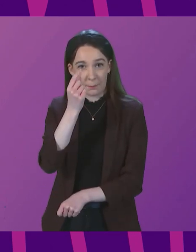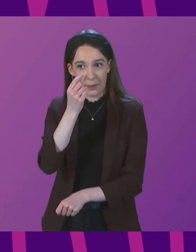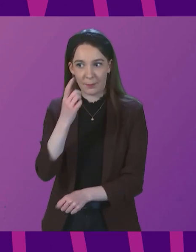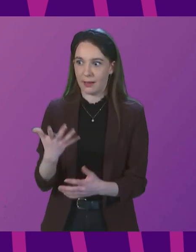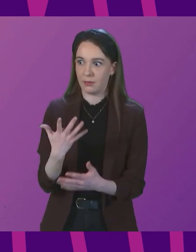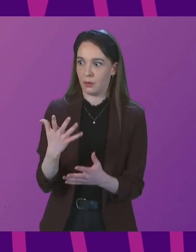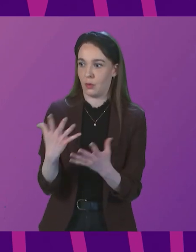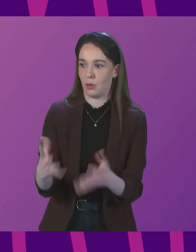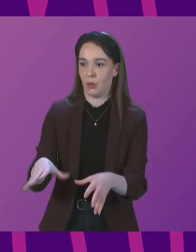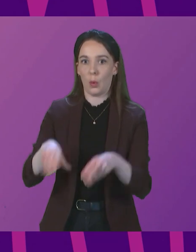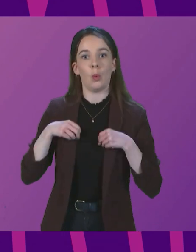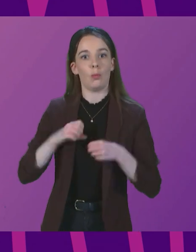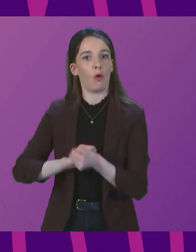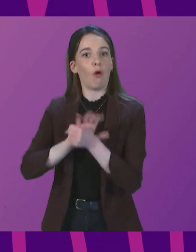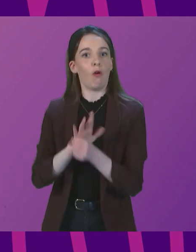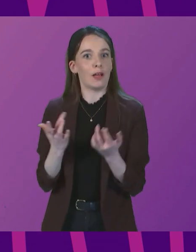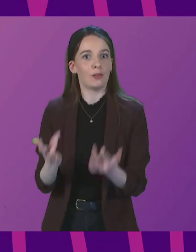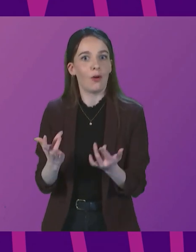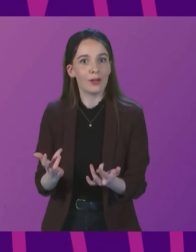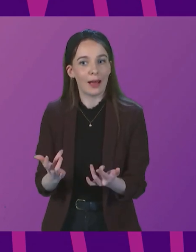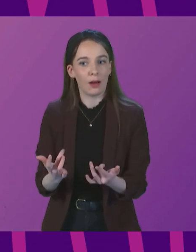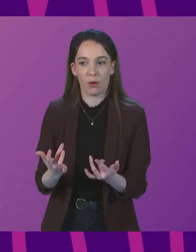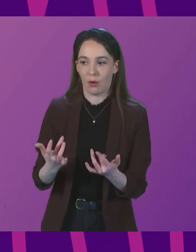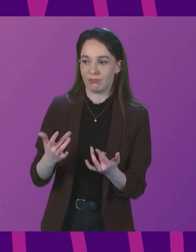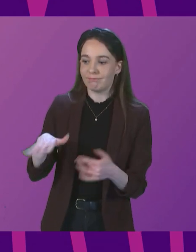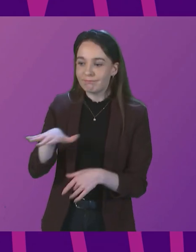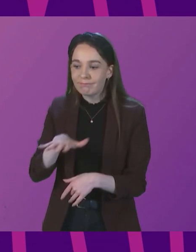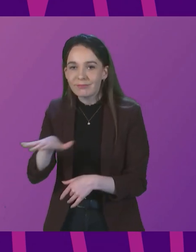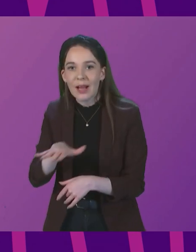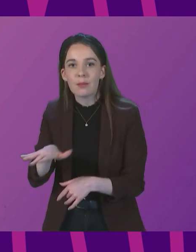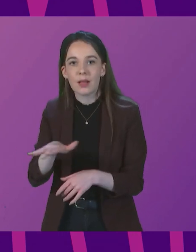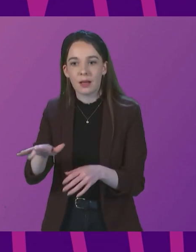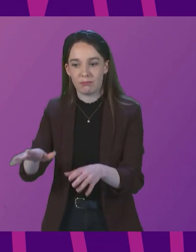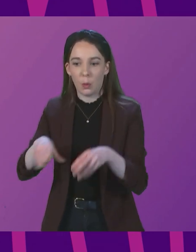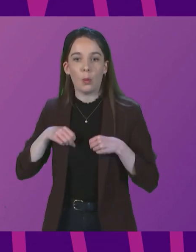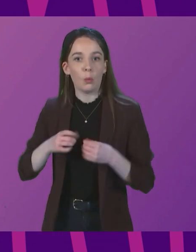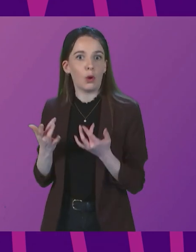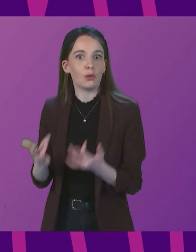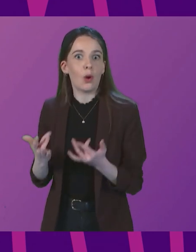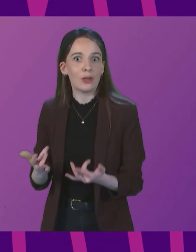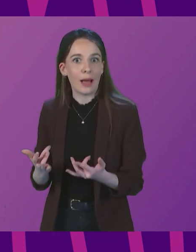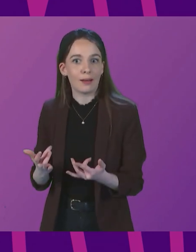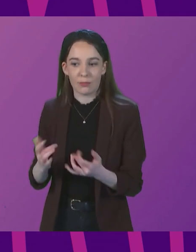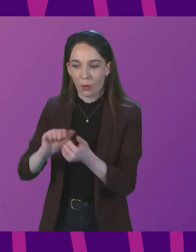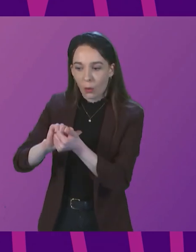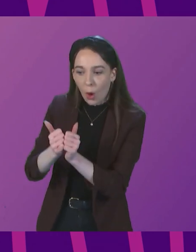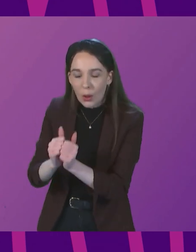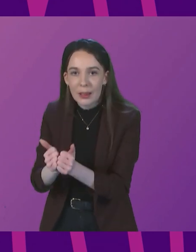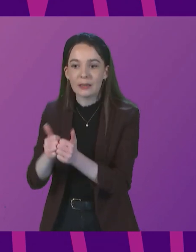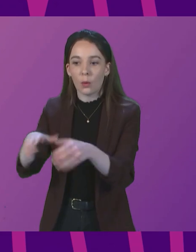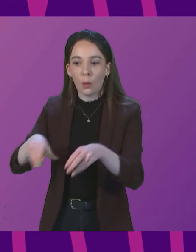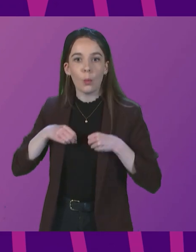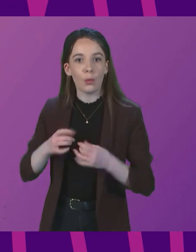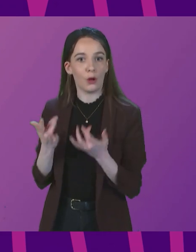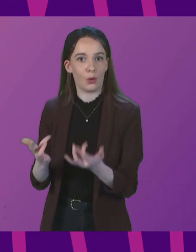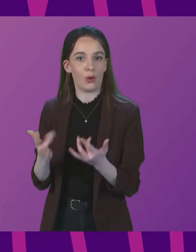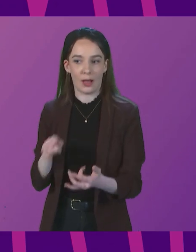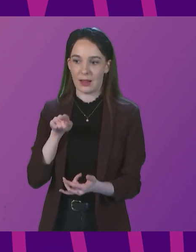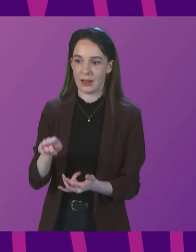who have been untouched by this virus, either ourselves or within our families or networks of colleagues. That in